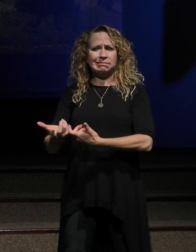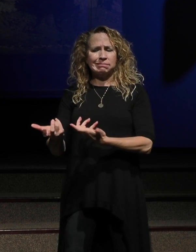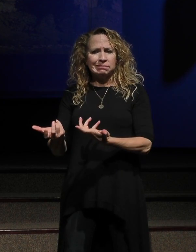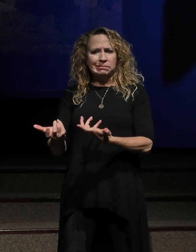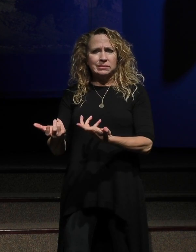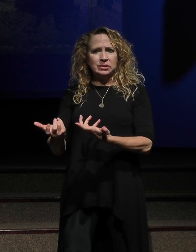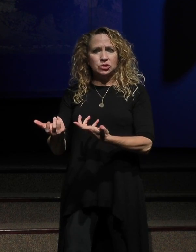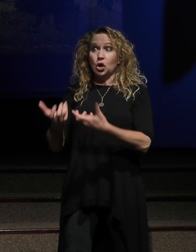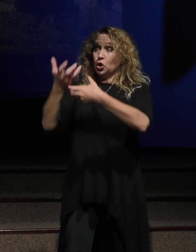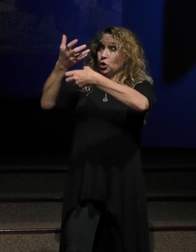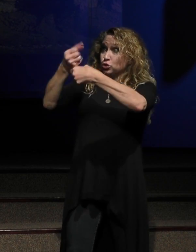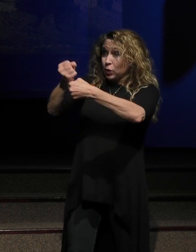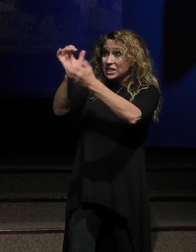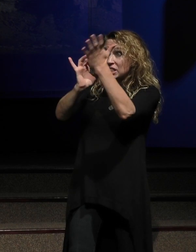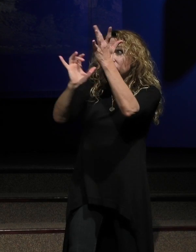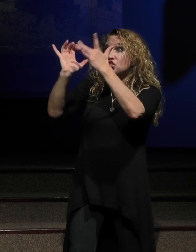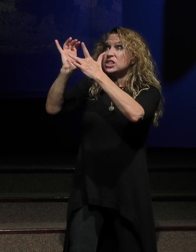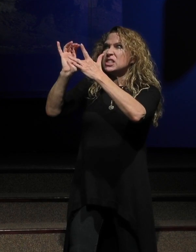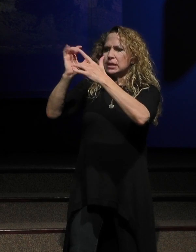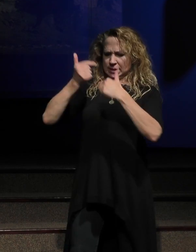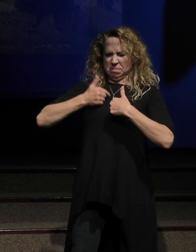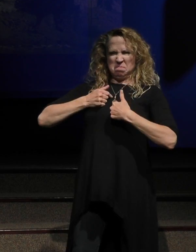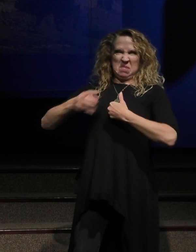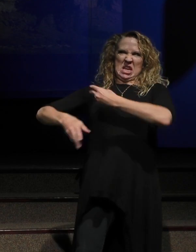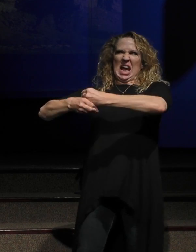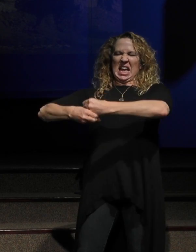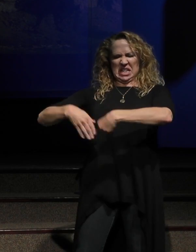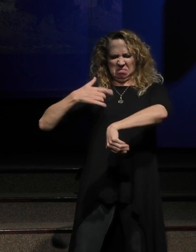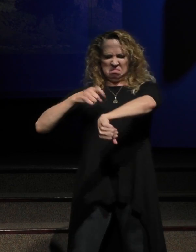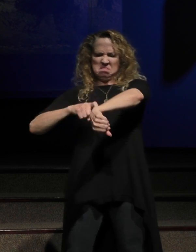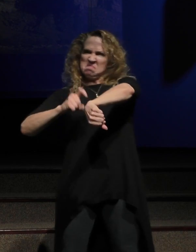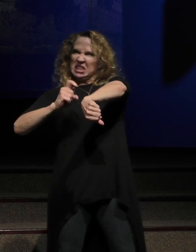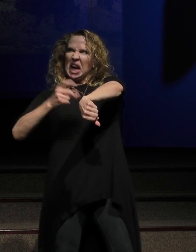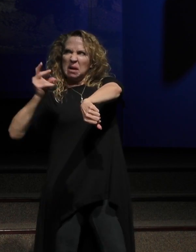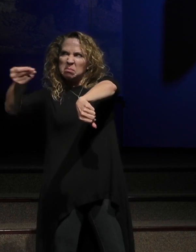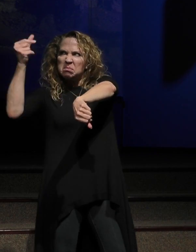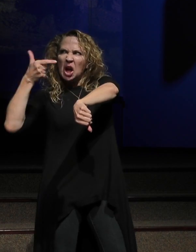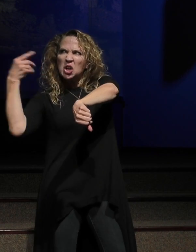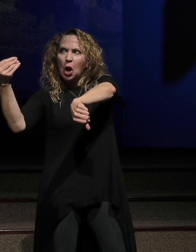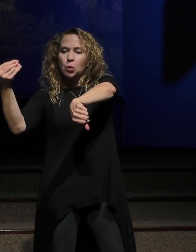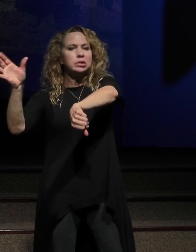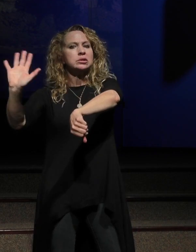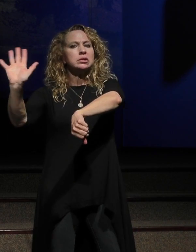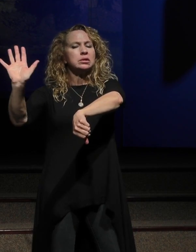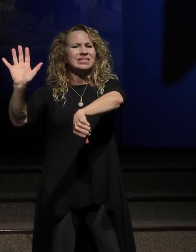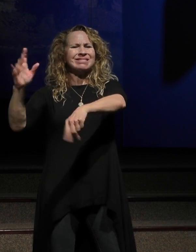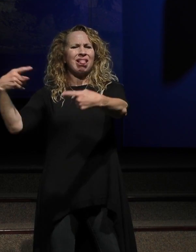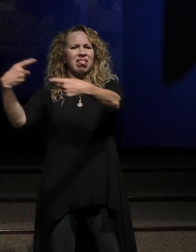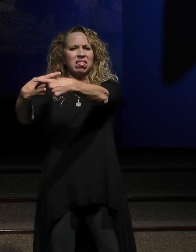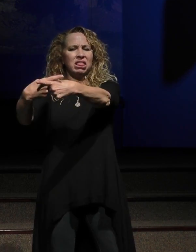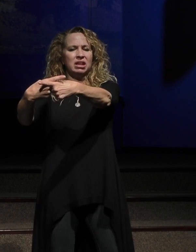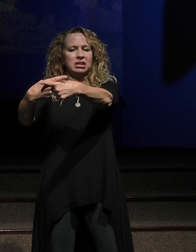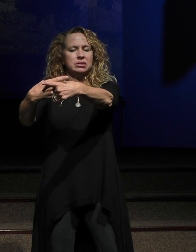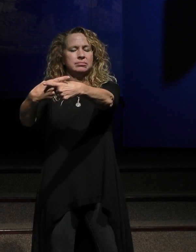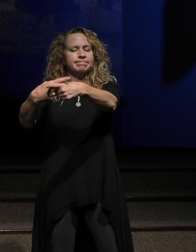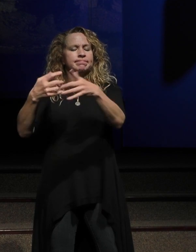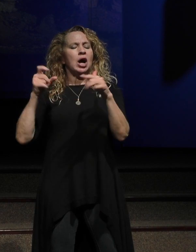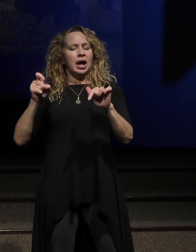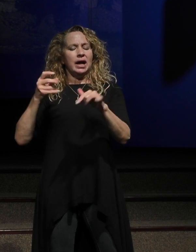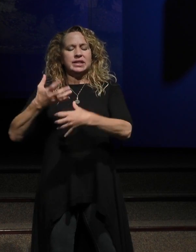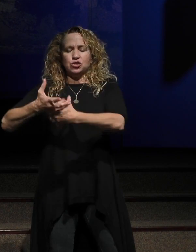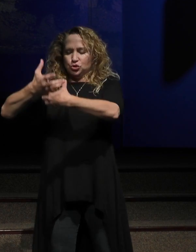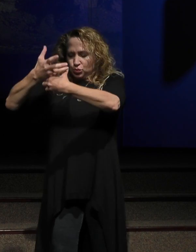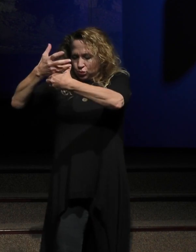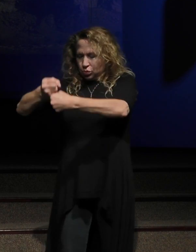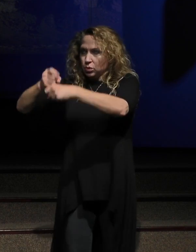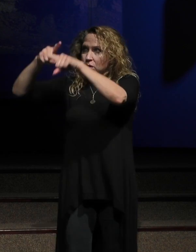those two things don't go together. For me to trust Jesus, I have to put my trust in his timing as well. And